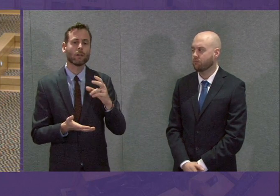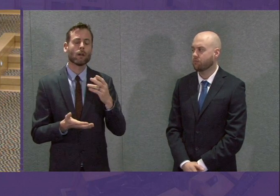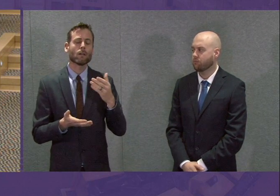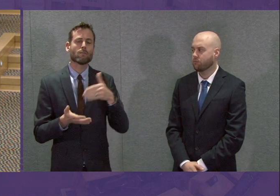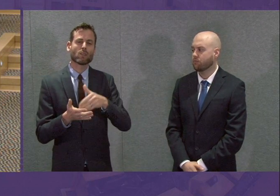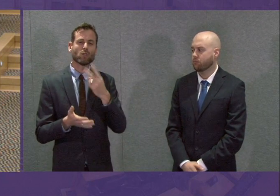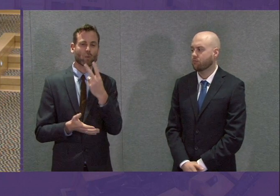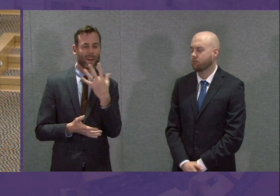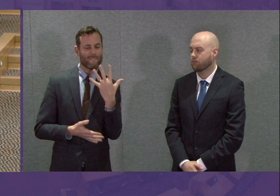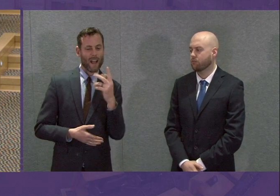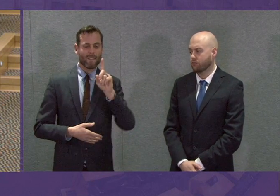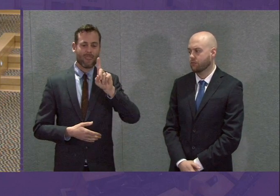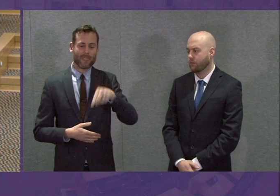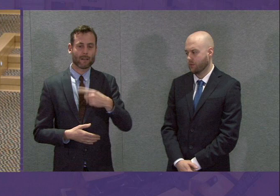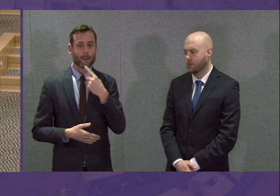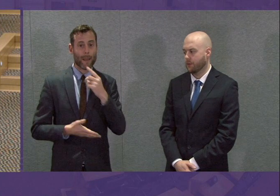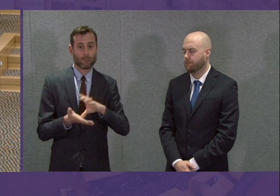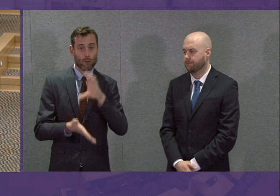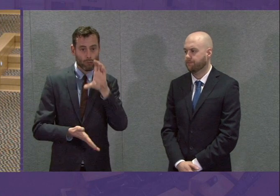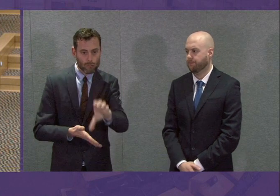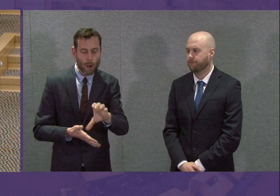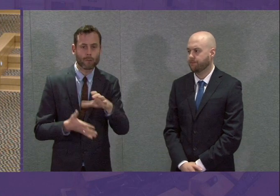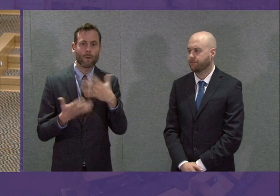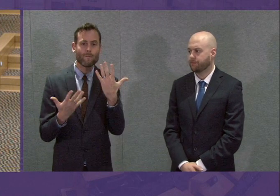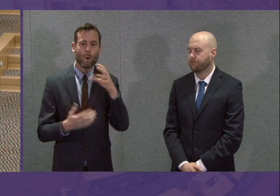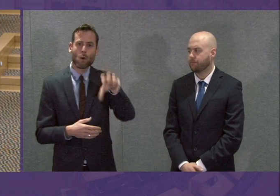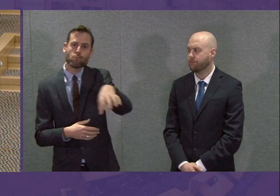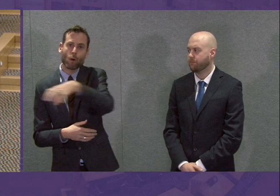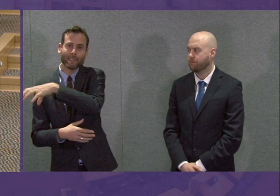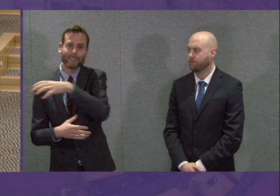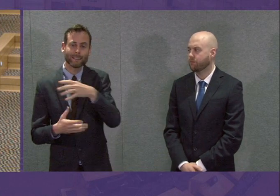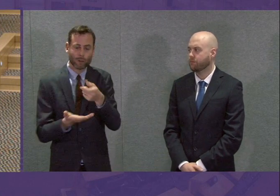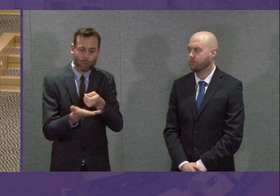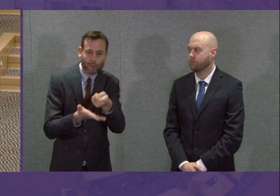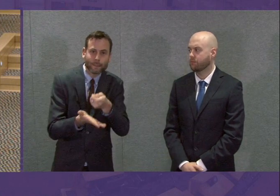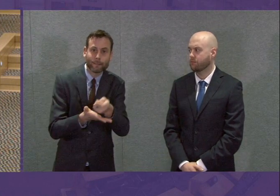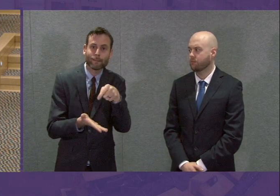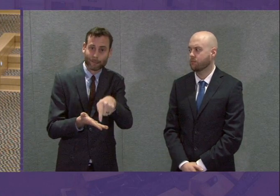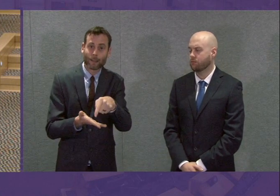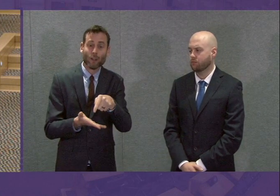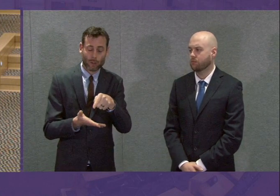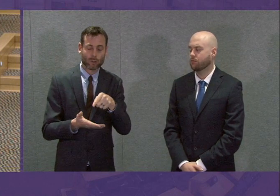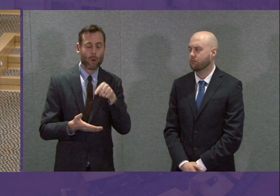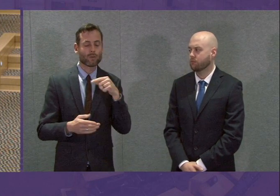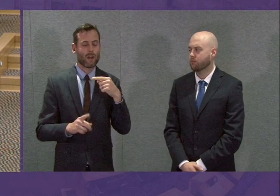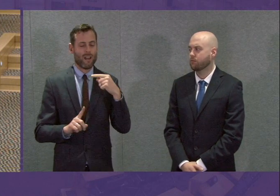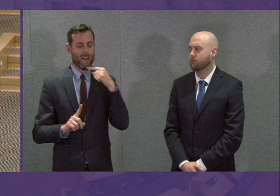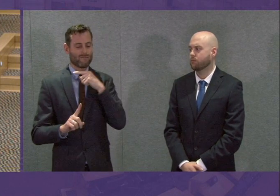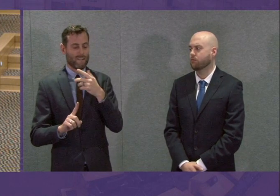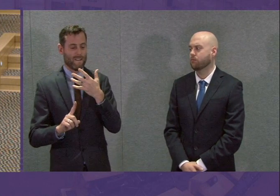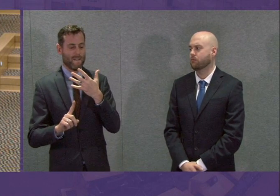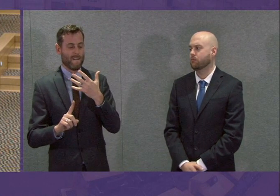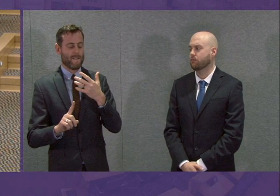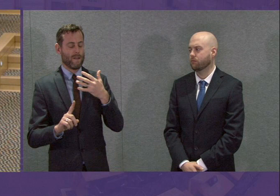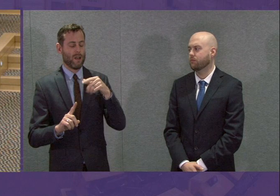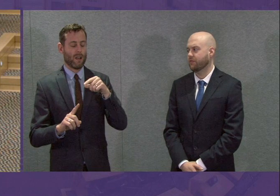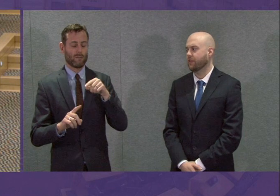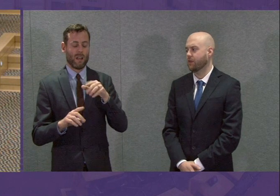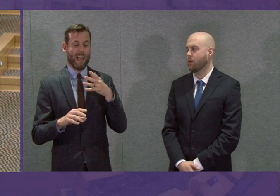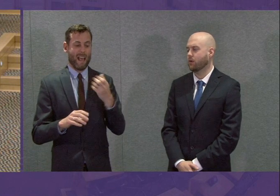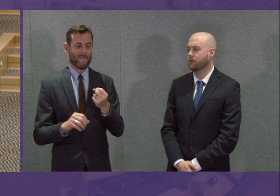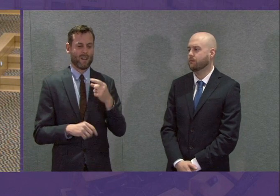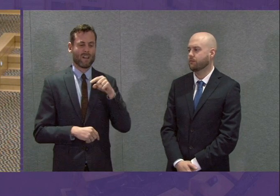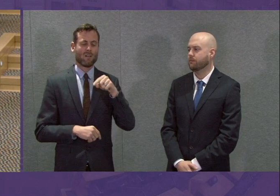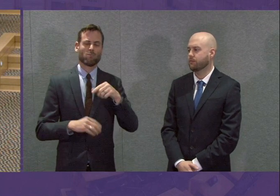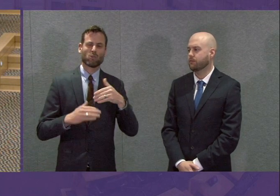and retail properties if they have a rateable value between £18,000 and £51,000. On top of that, we have taken steps to effectively